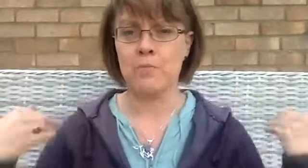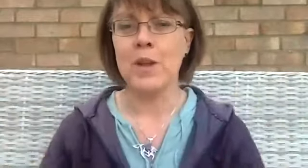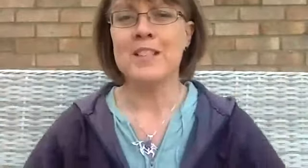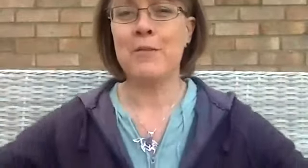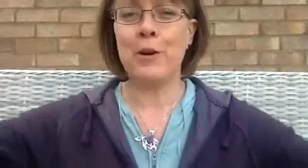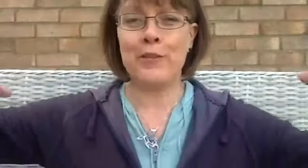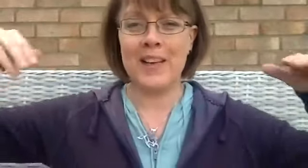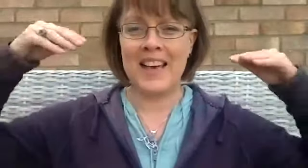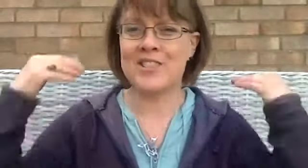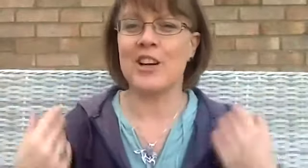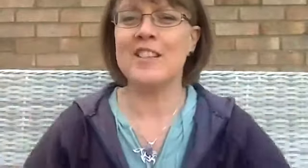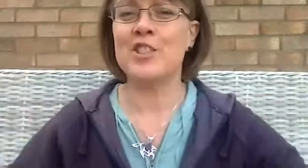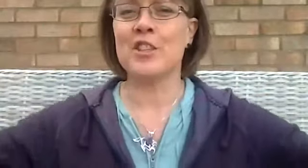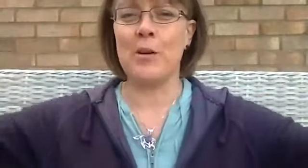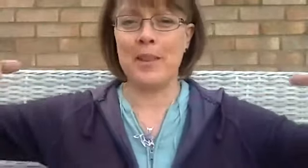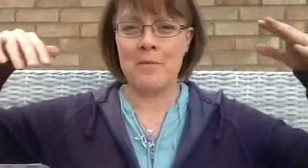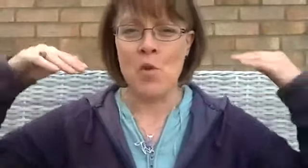so if you are feeling energized just go with it